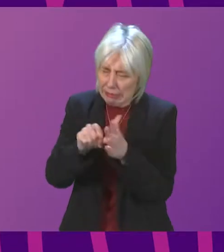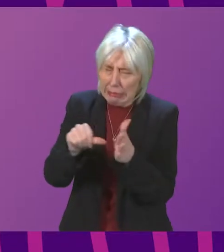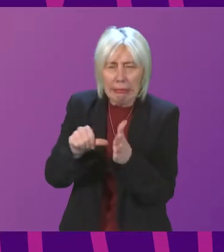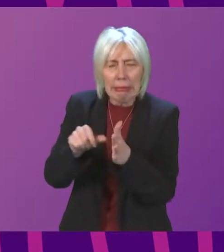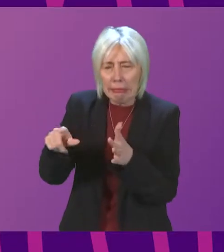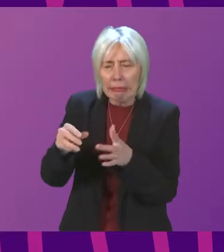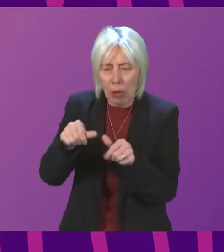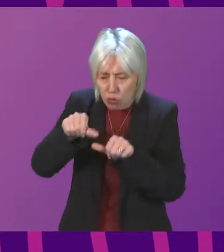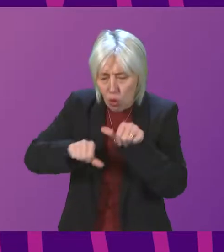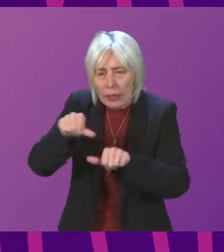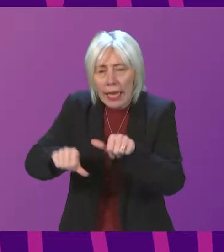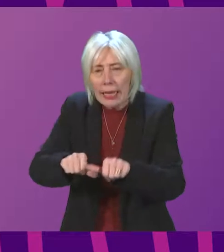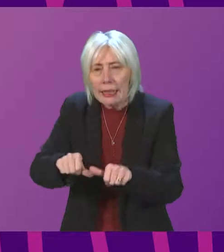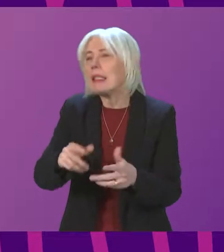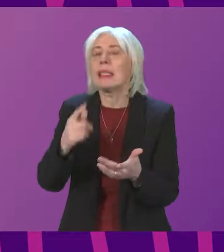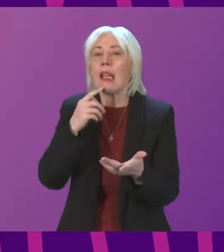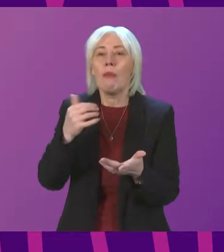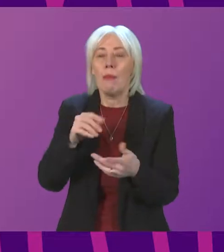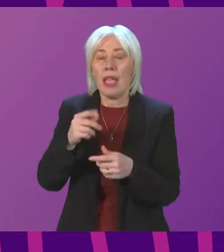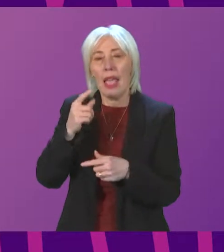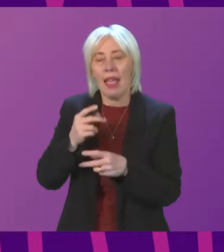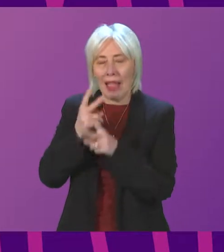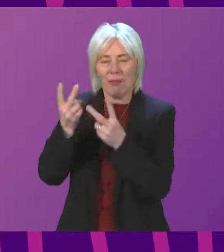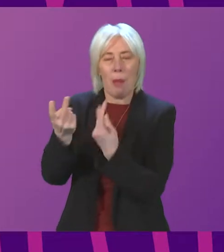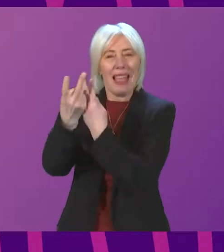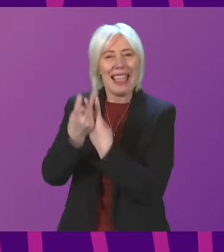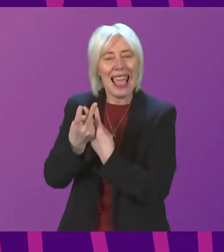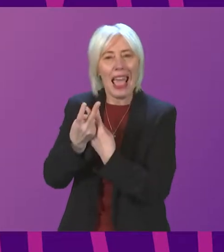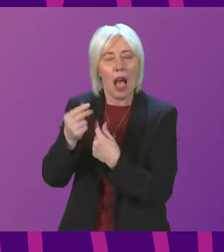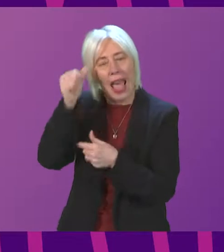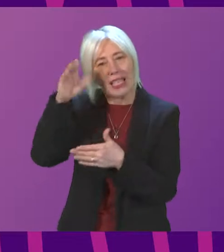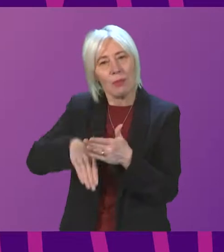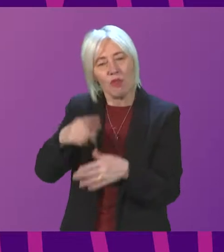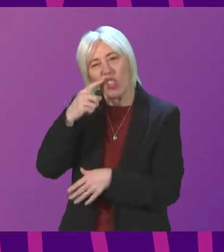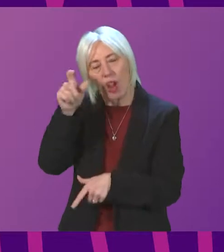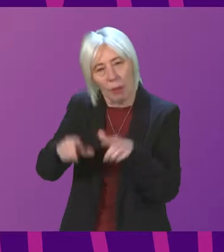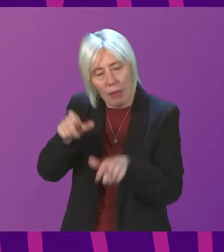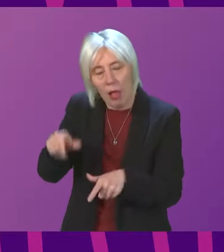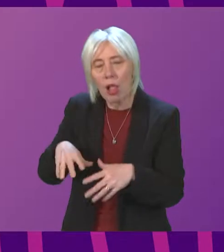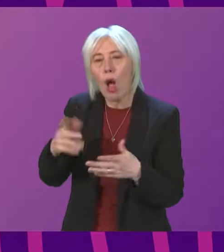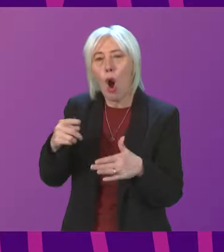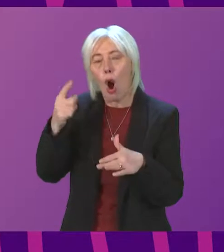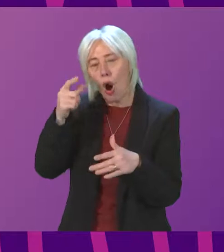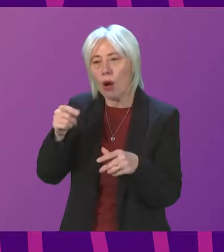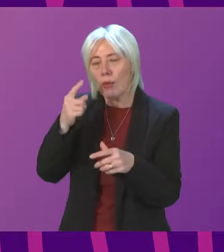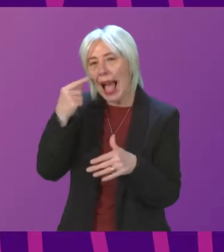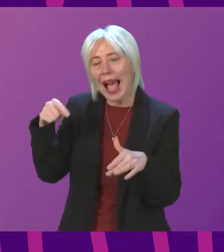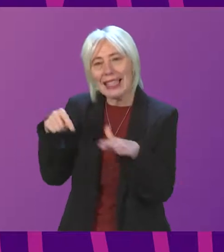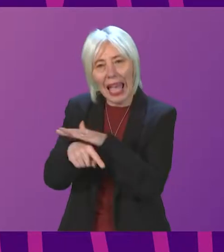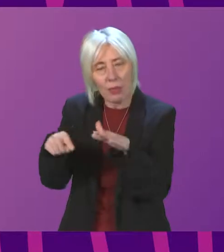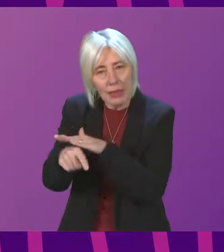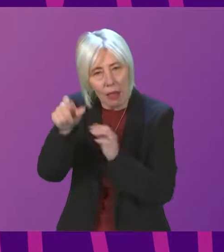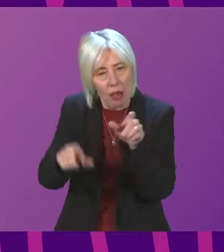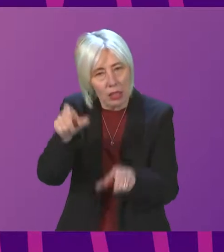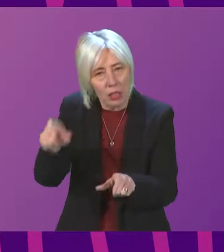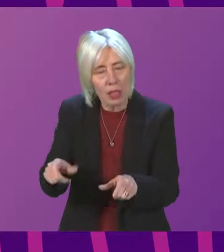process, including, for example, care-experienced young people or asylum seekers who may need particular support. Now, we have not directed councils in